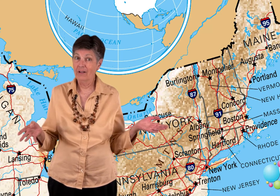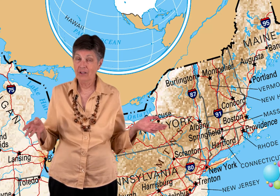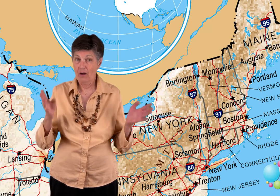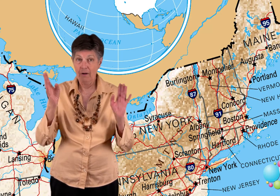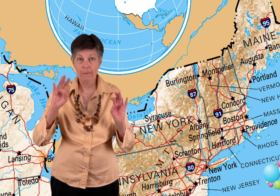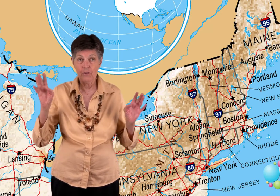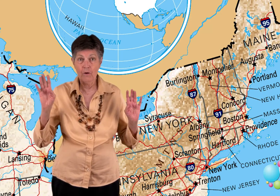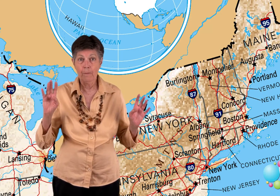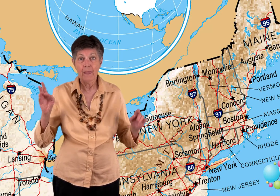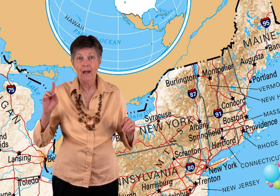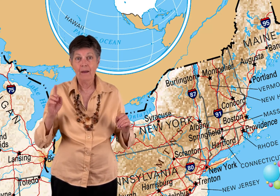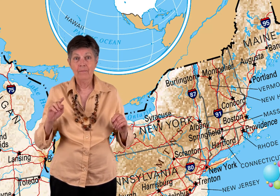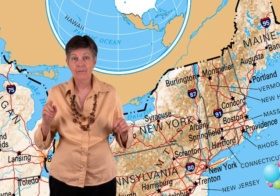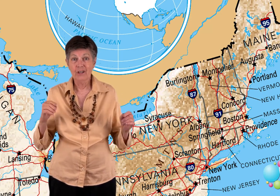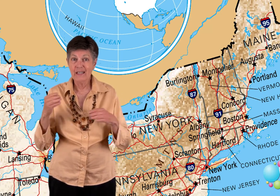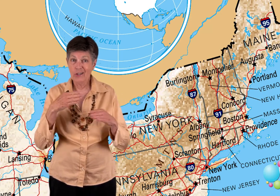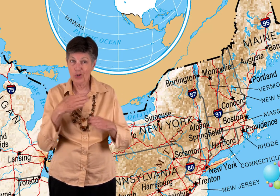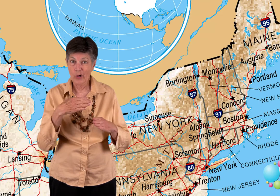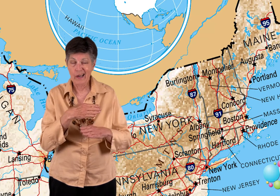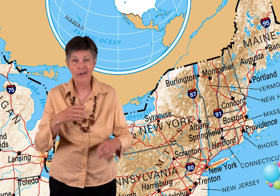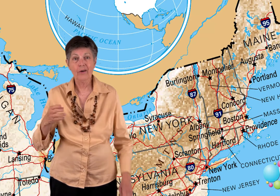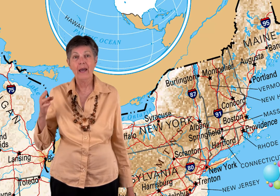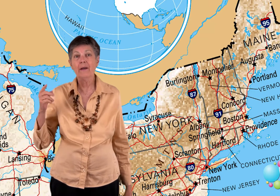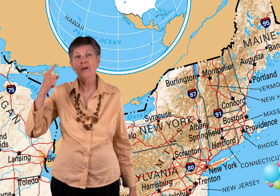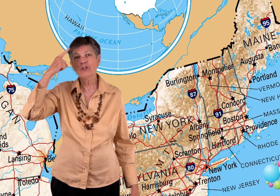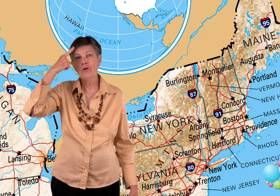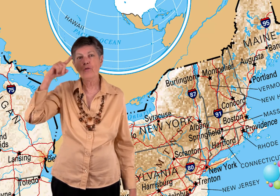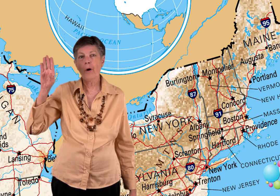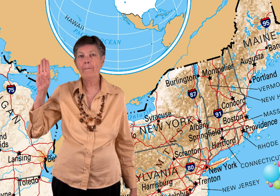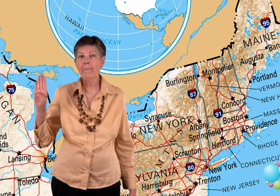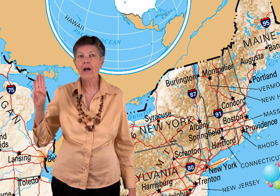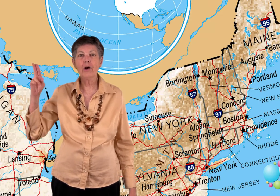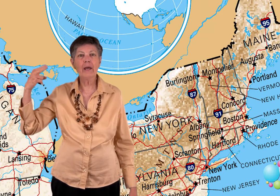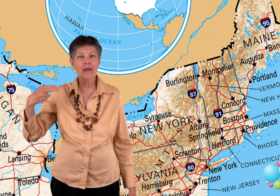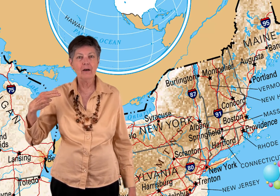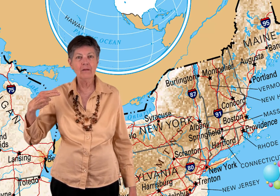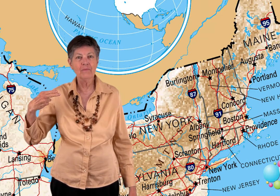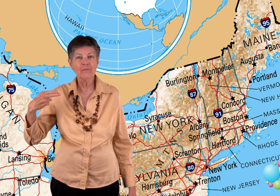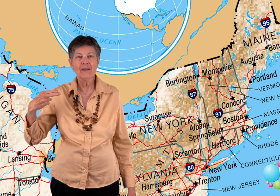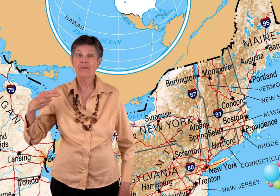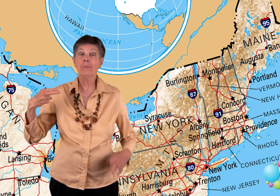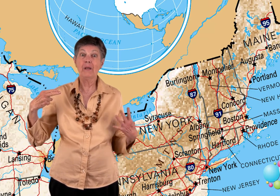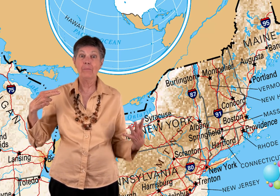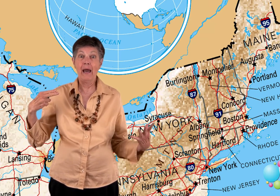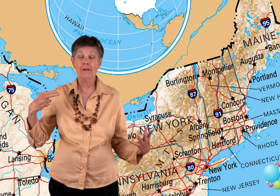in the song. So, I'm going to take a little shortcut here, okay? So, for Bunker Hill, that was a big battle,